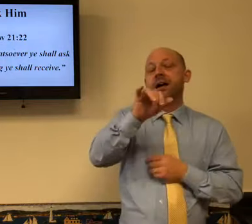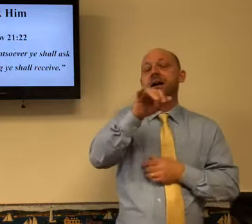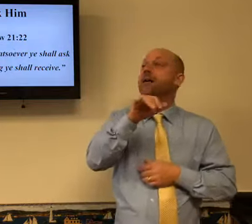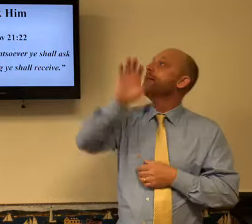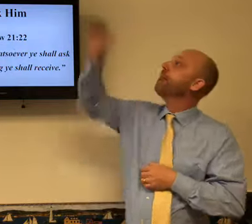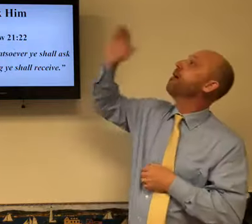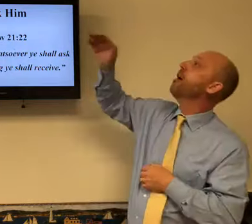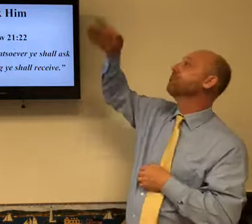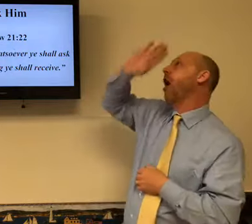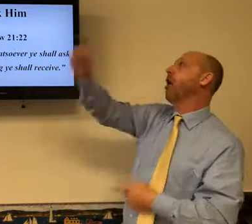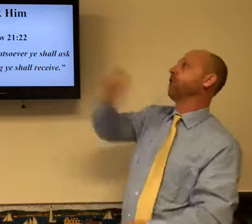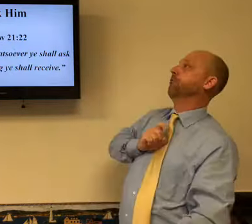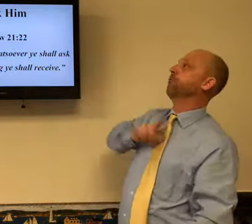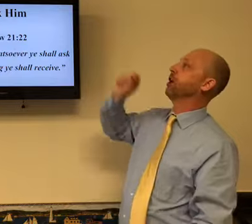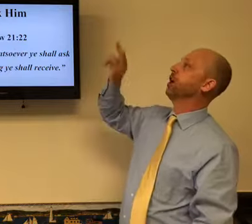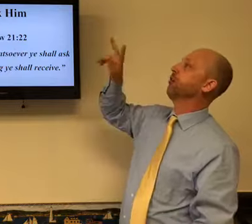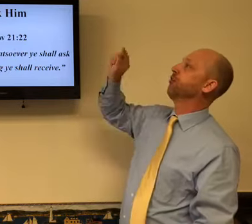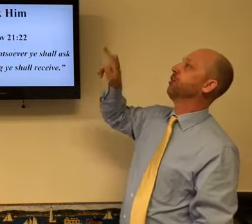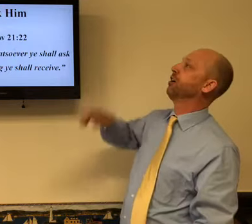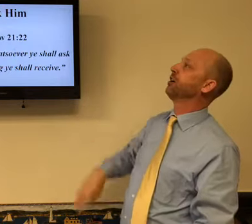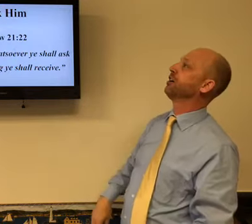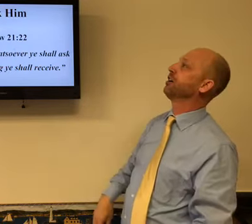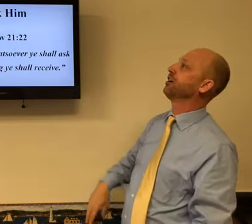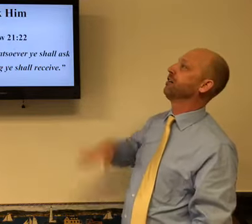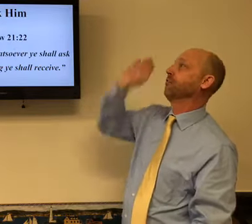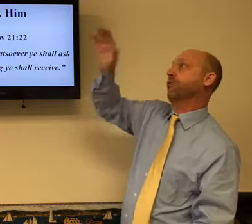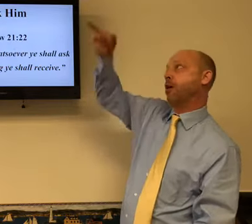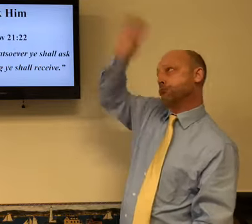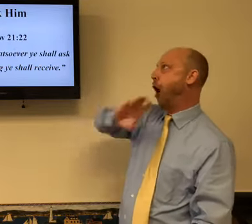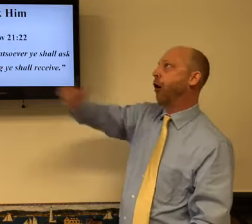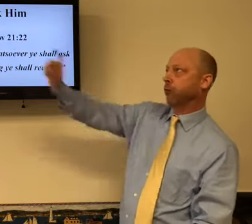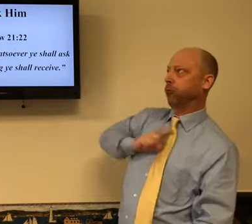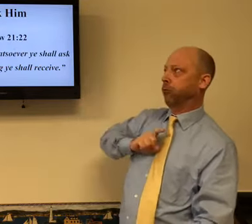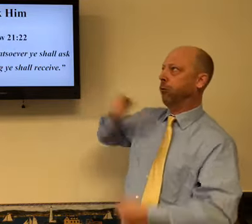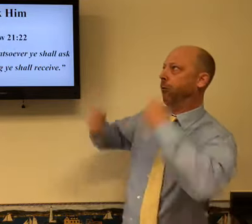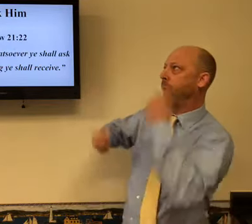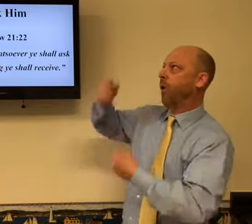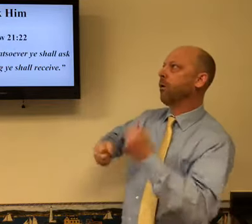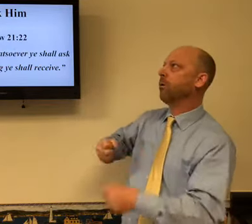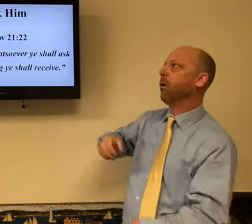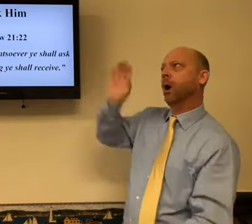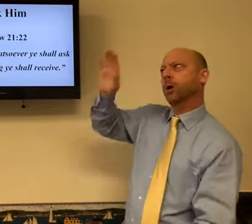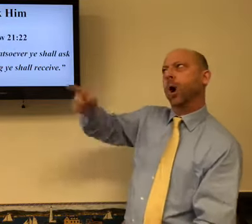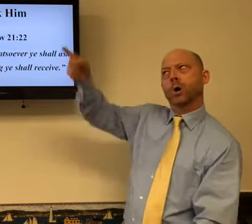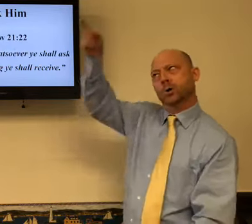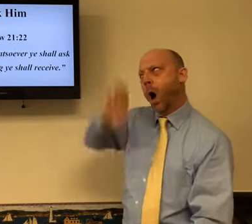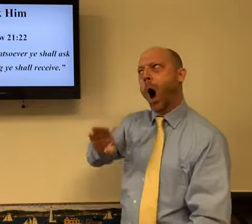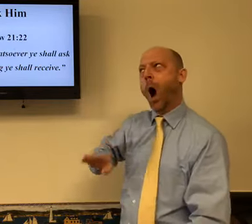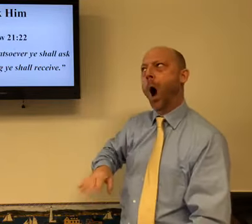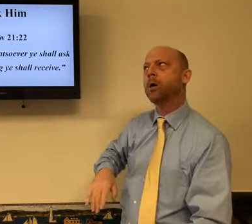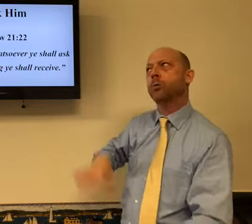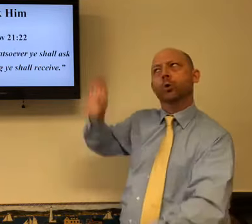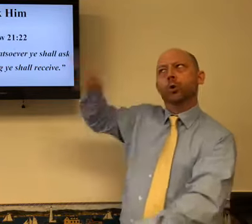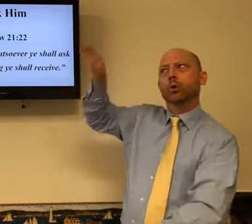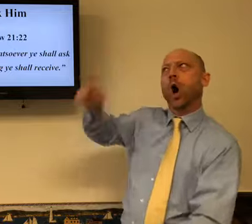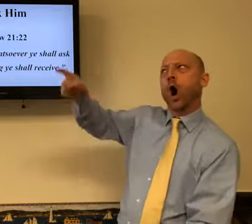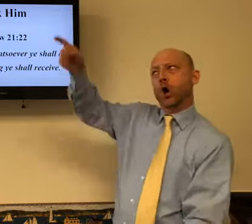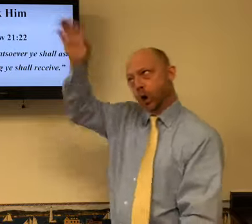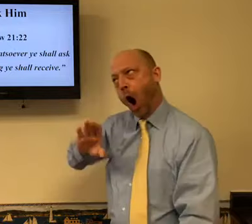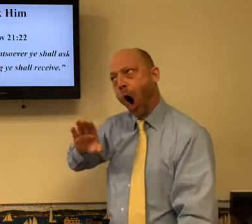I want to add, you know, Lord, give me a TV. Lord, give me a new car. Come on, God.